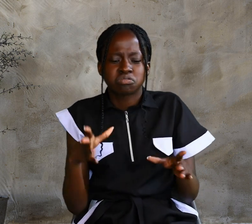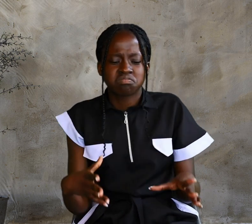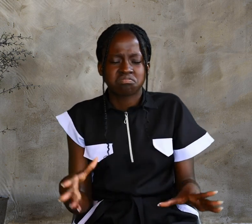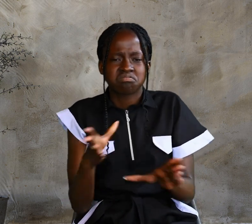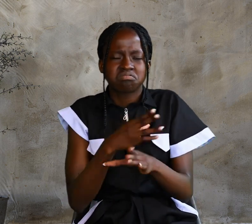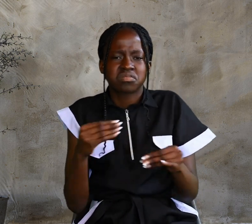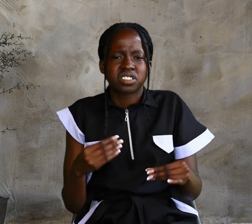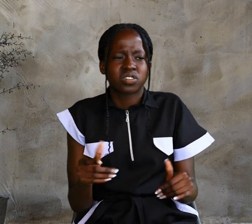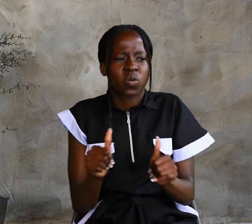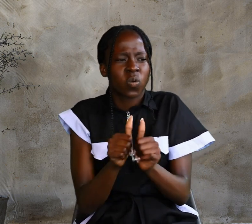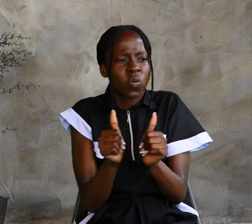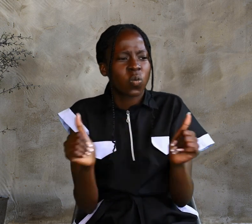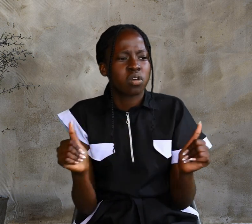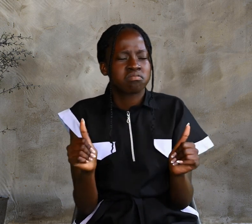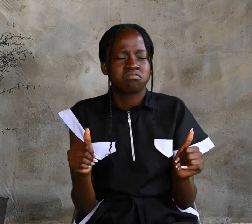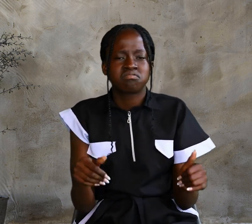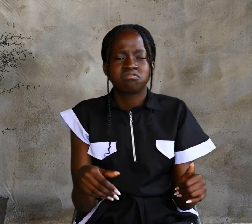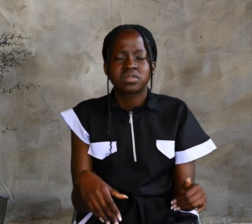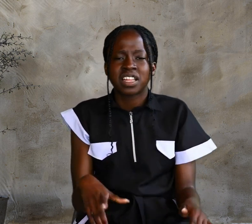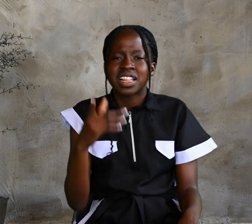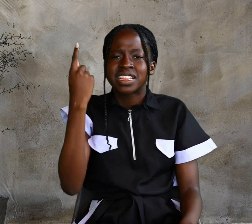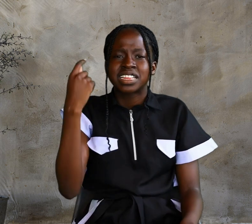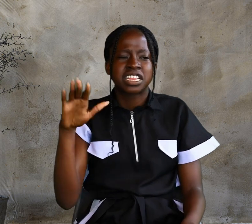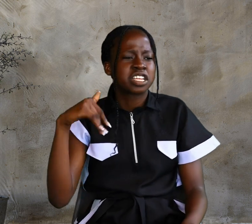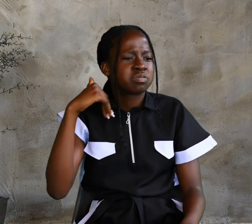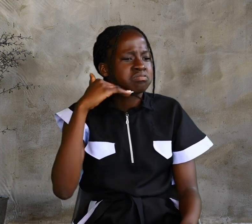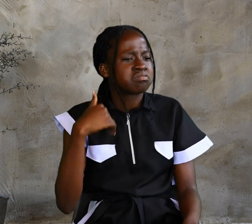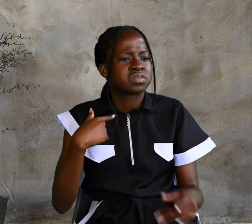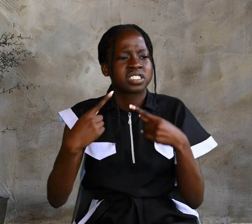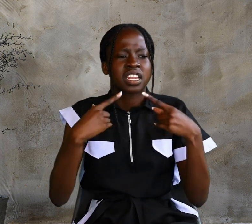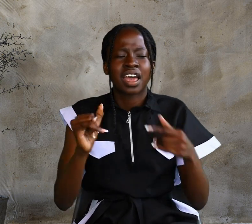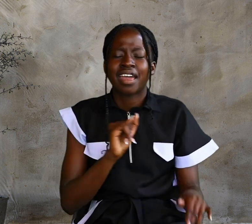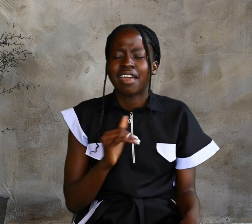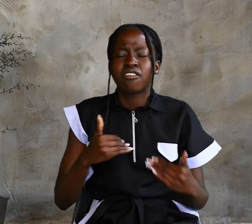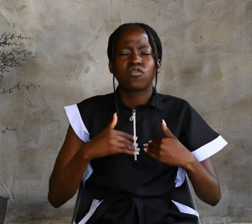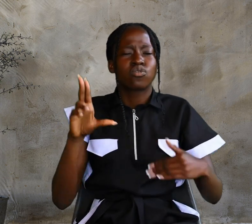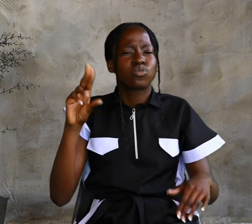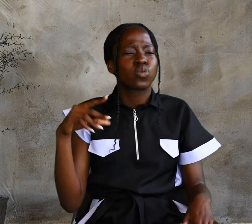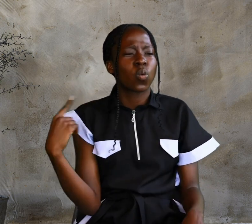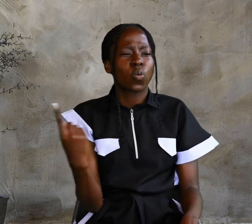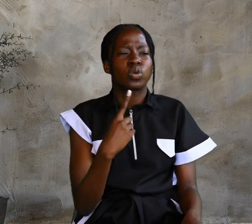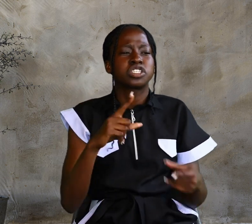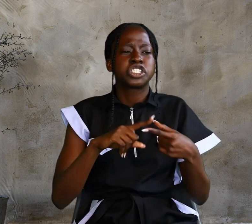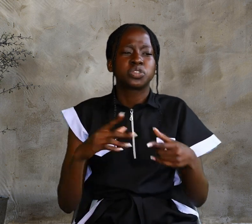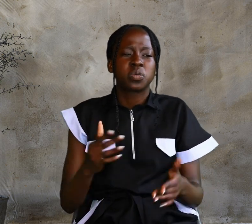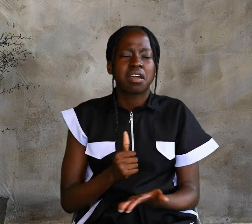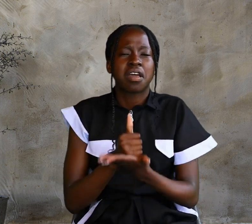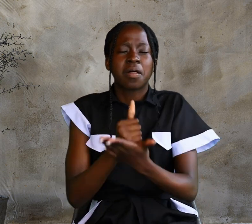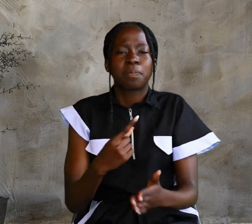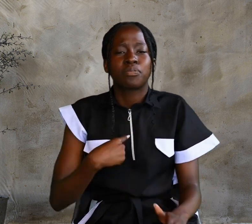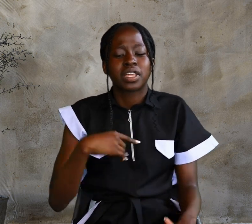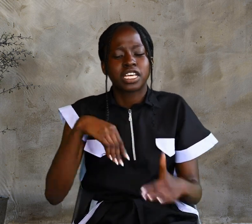the invalid replied, I have no one to help me into the pool when the water is stirred.